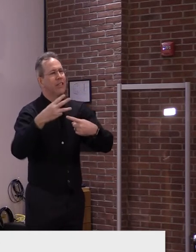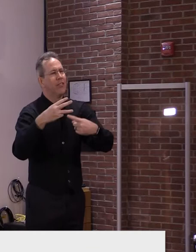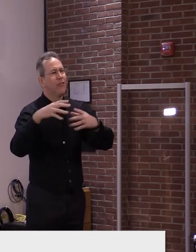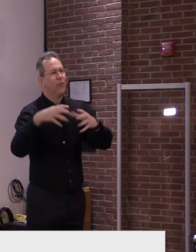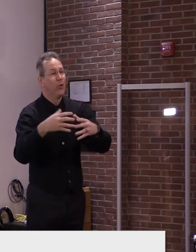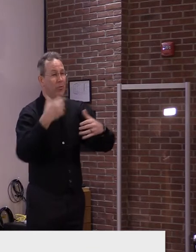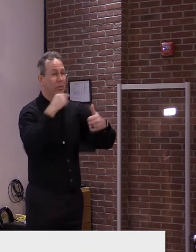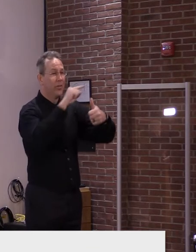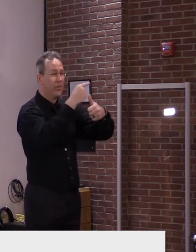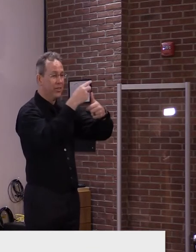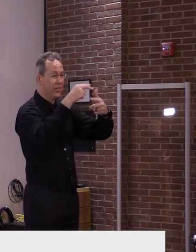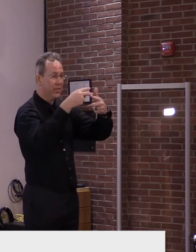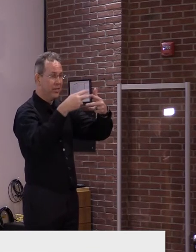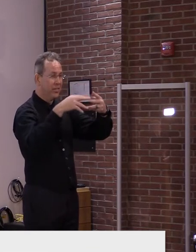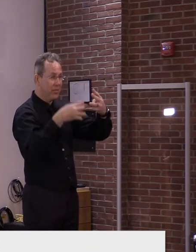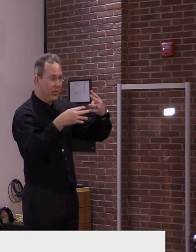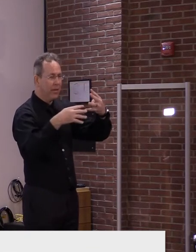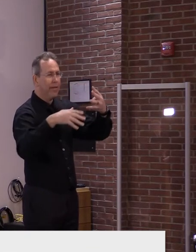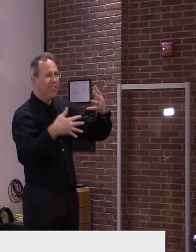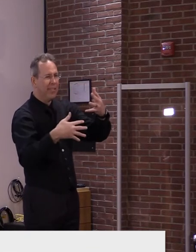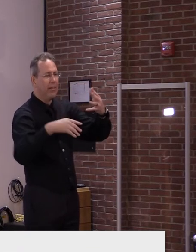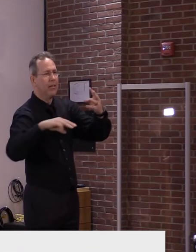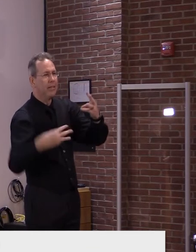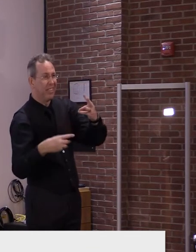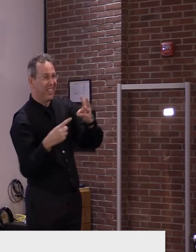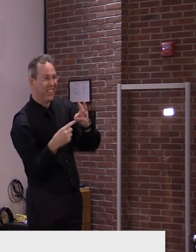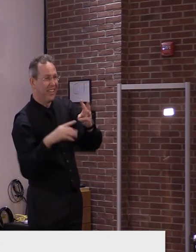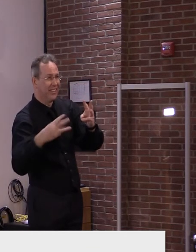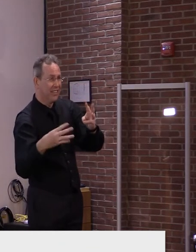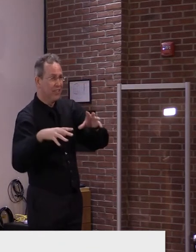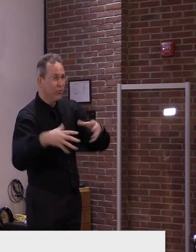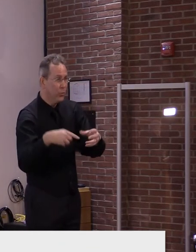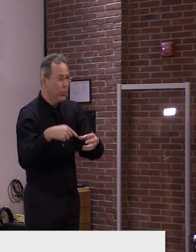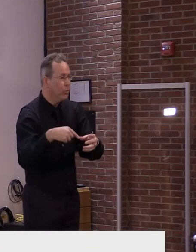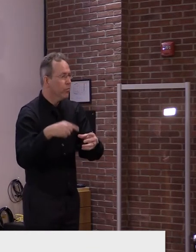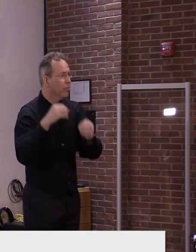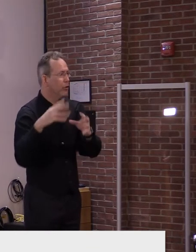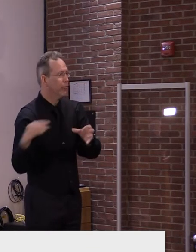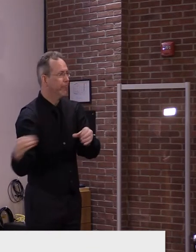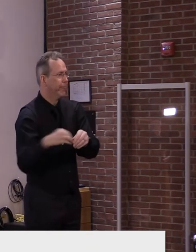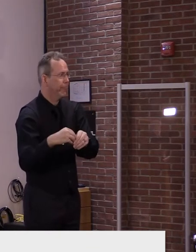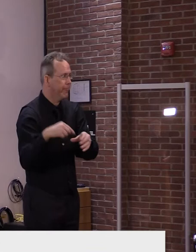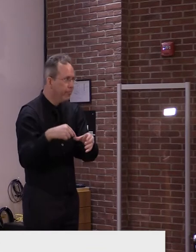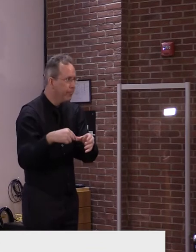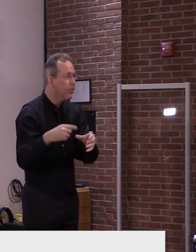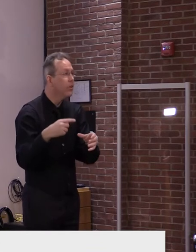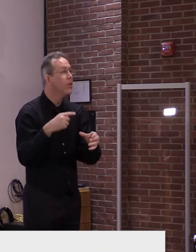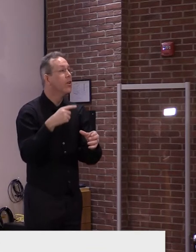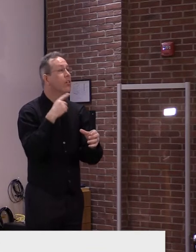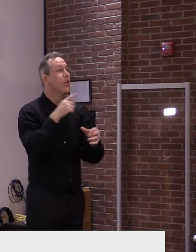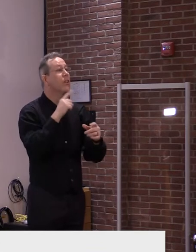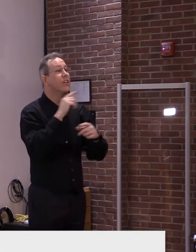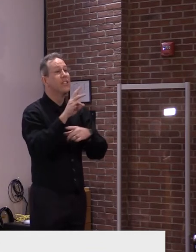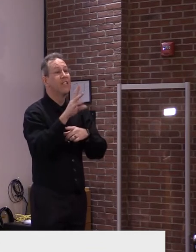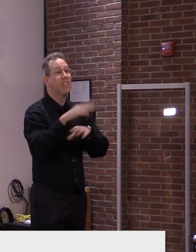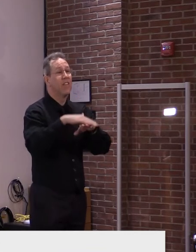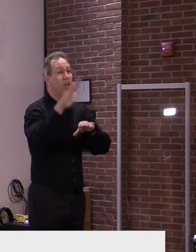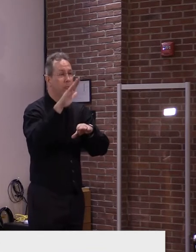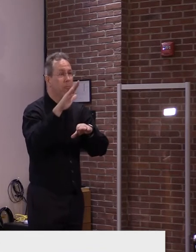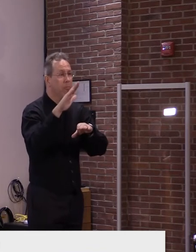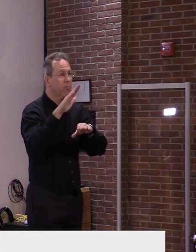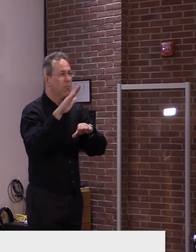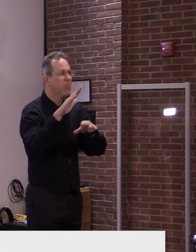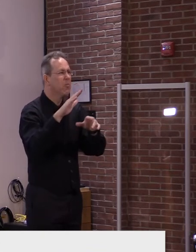sort of mapping this out, I think you would see 65 and older on March, uh, the first week of March. I would think you would see